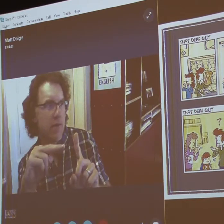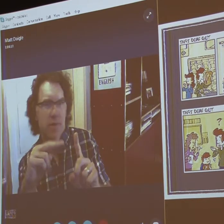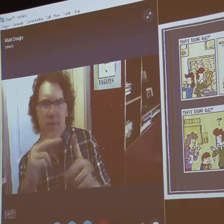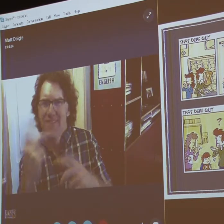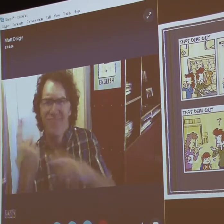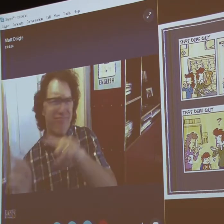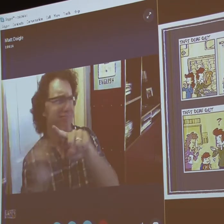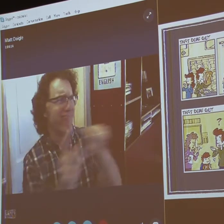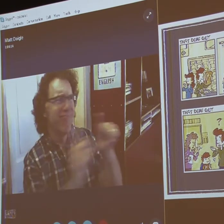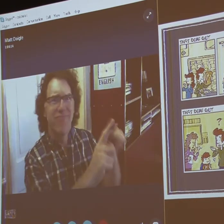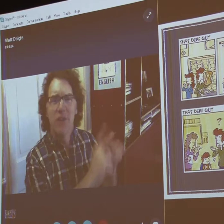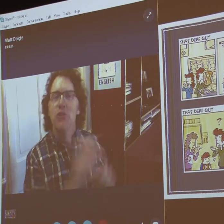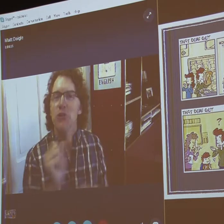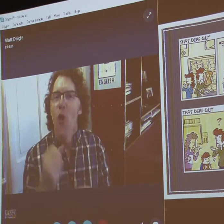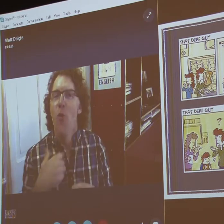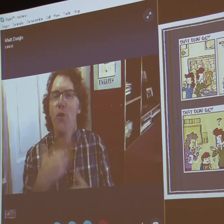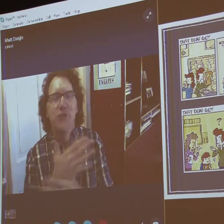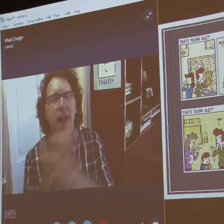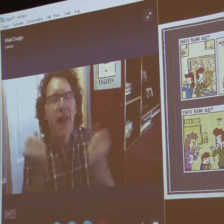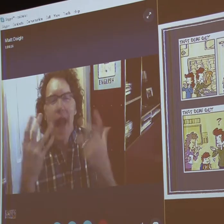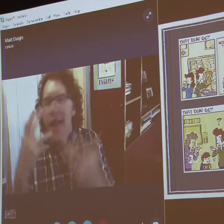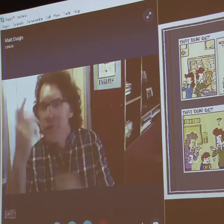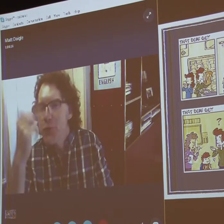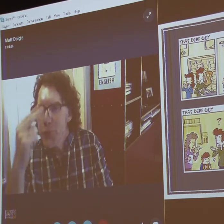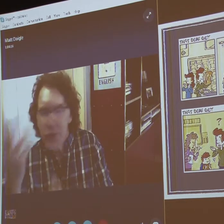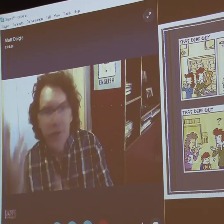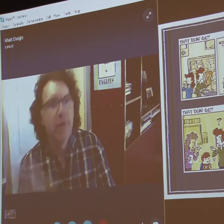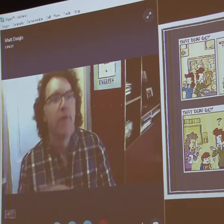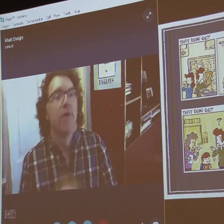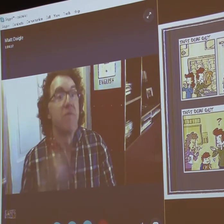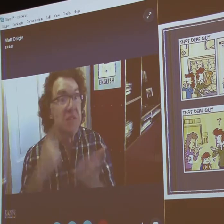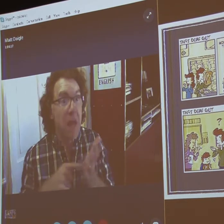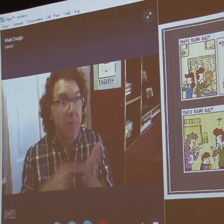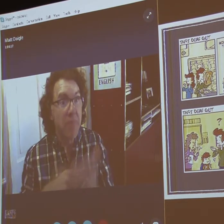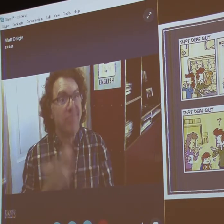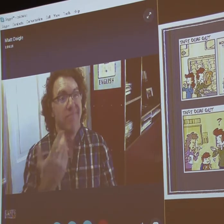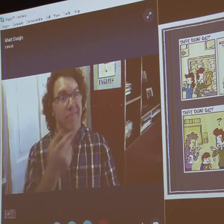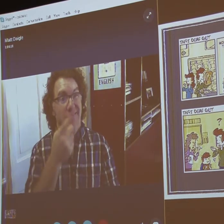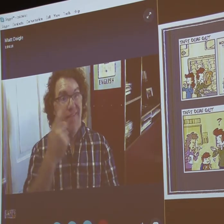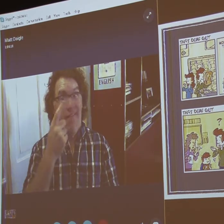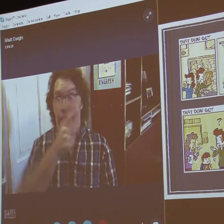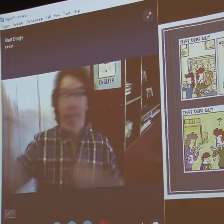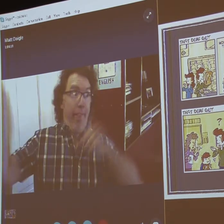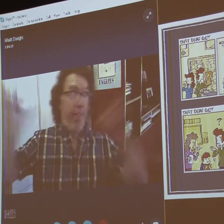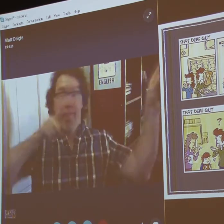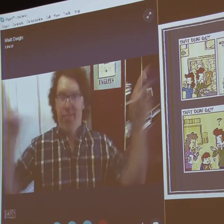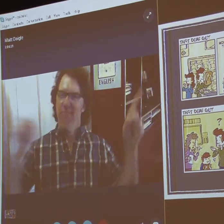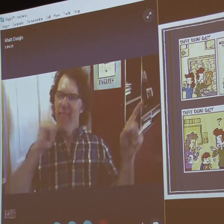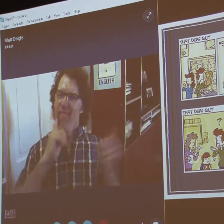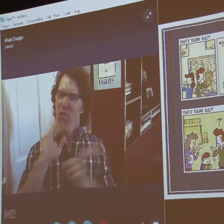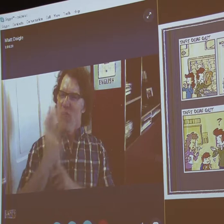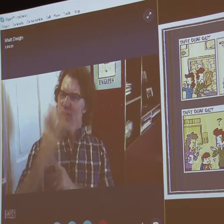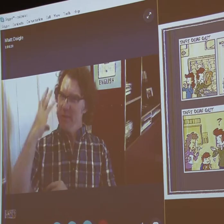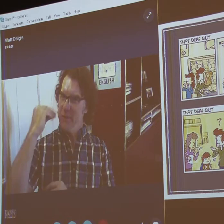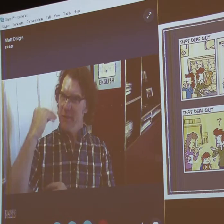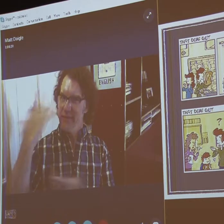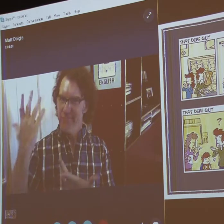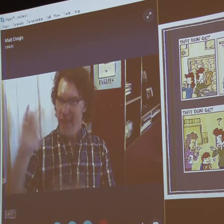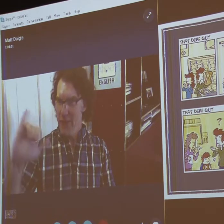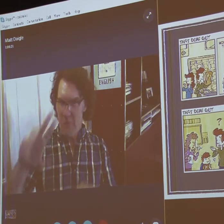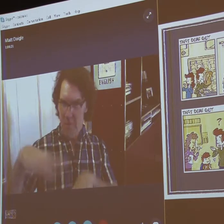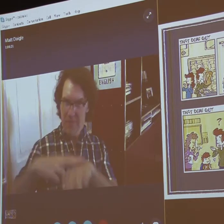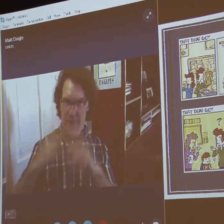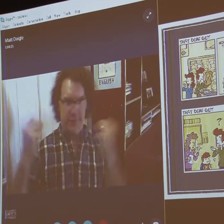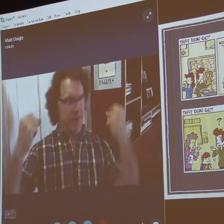hearing experience and the experience of a coda. So, we are able to share a lot of humor from different